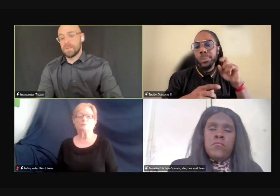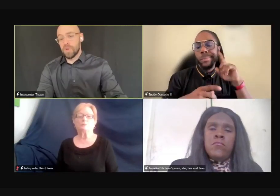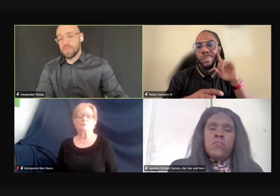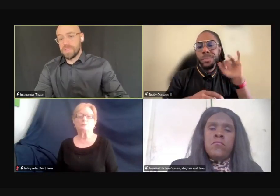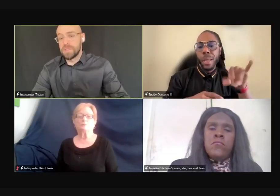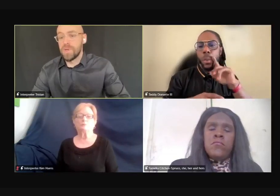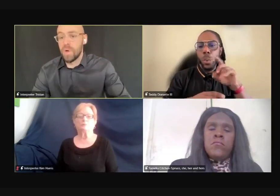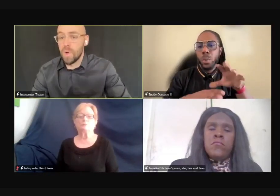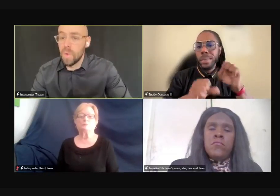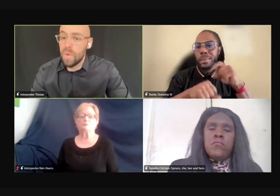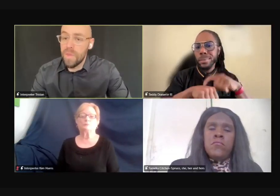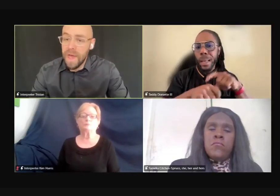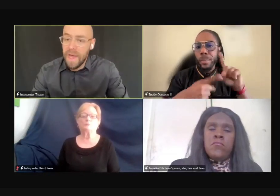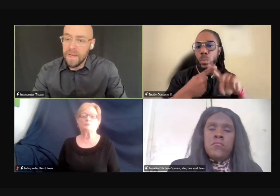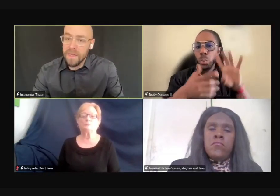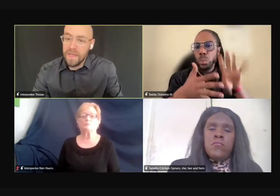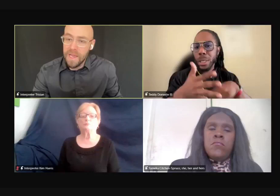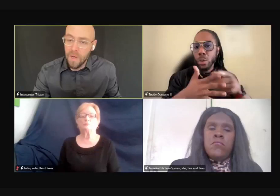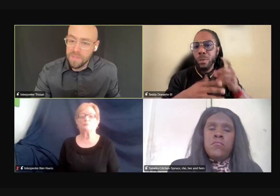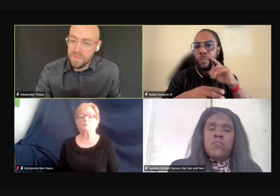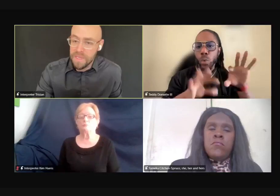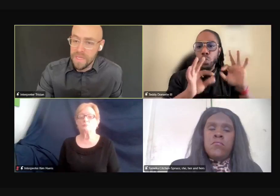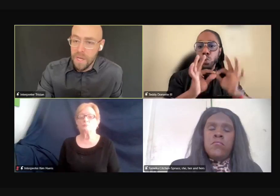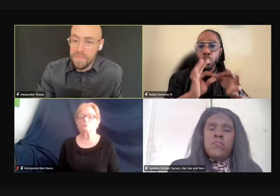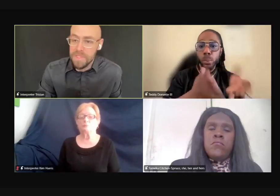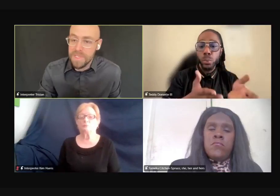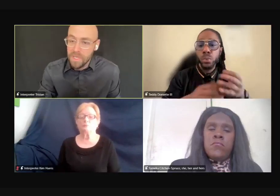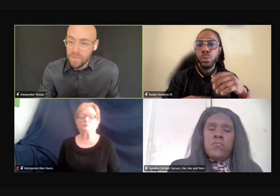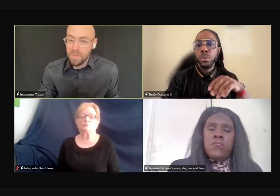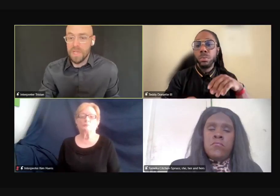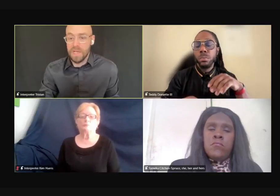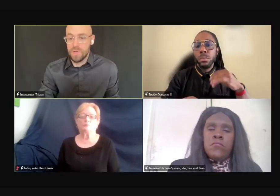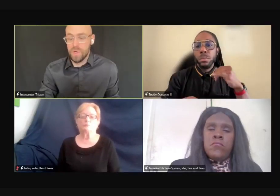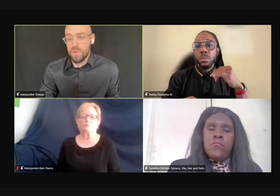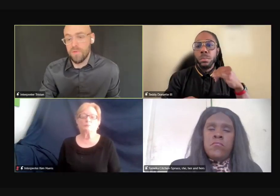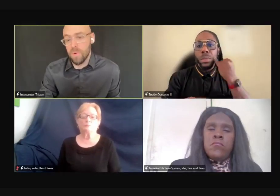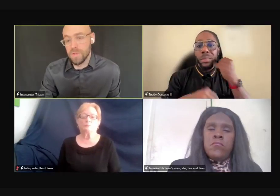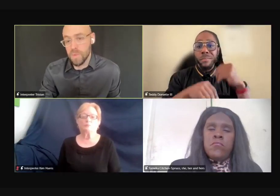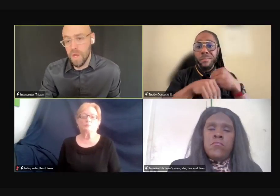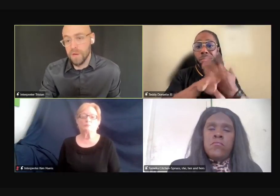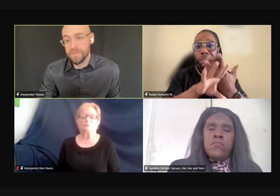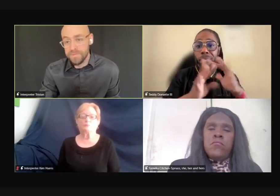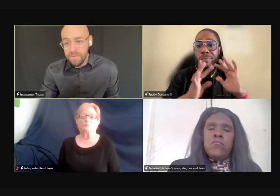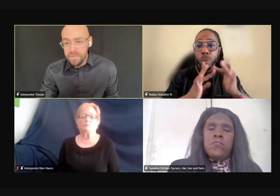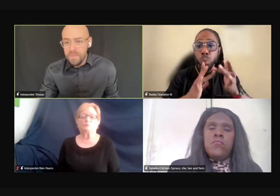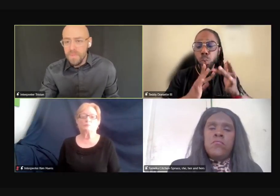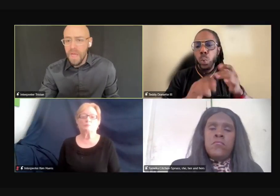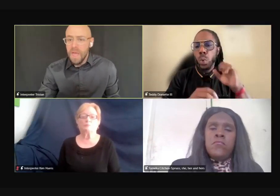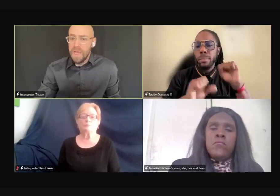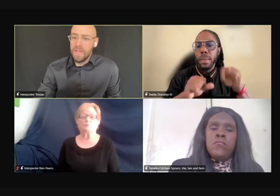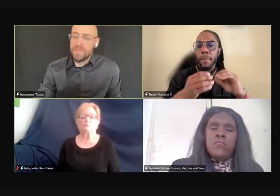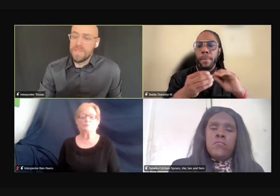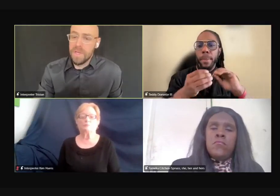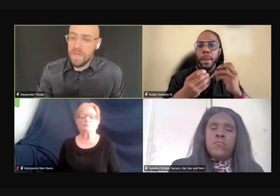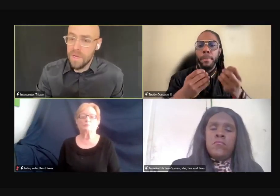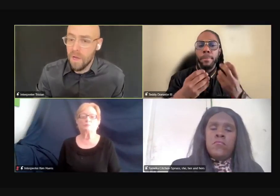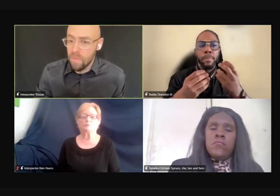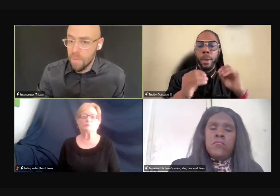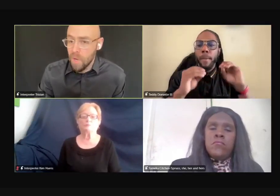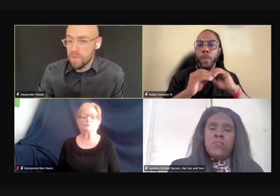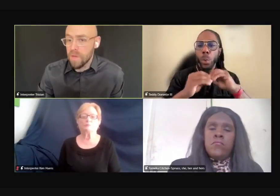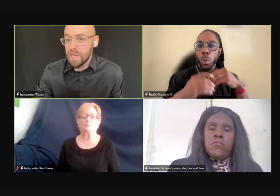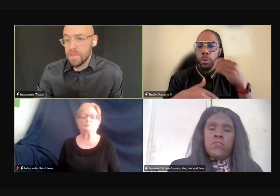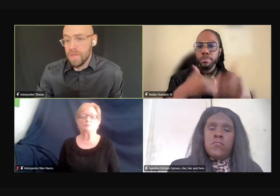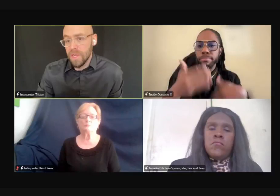access in person. So that can also take time to schedule, to get an interpreter for as well, if it's